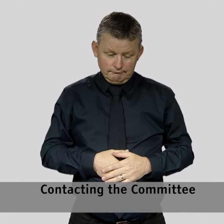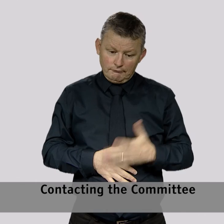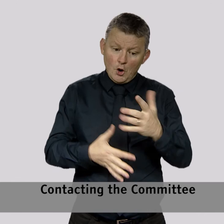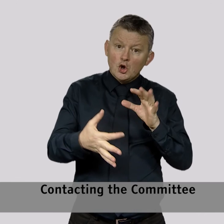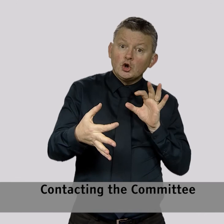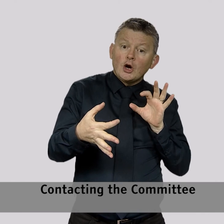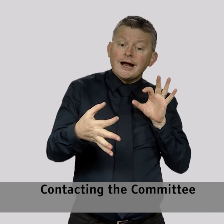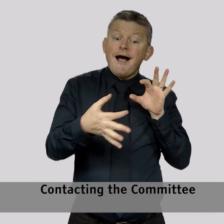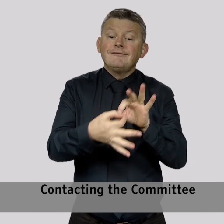Contacting the Committee